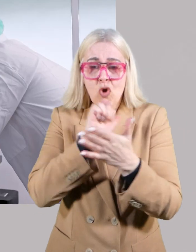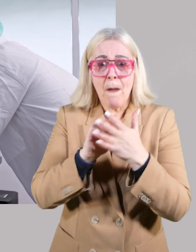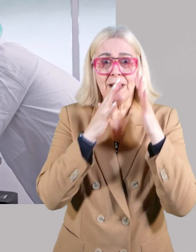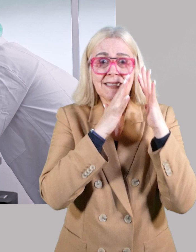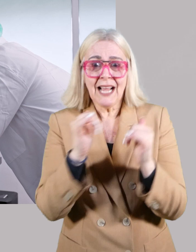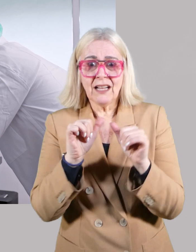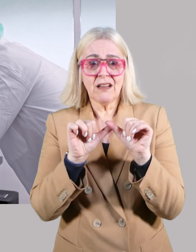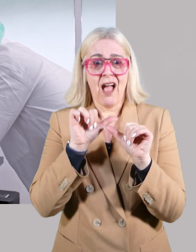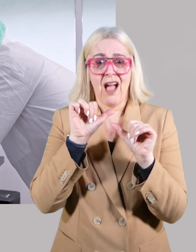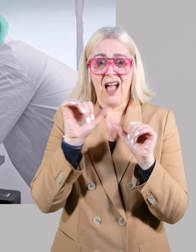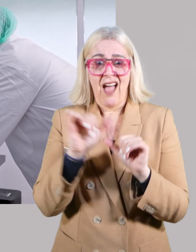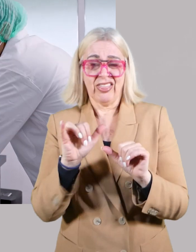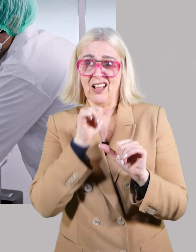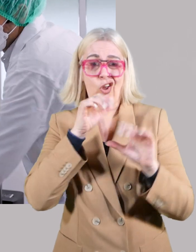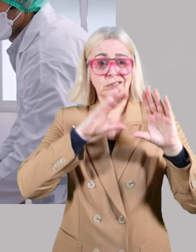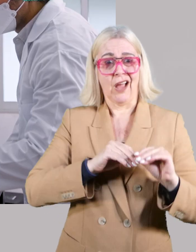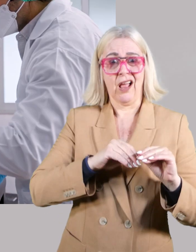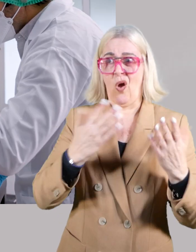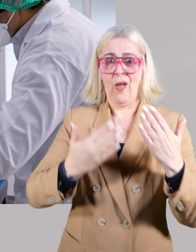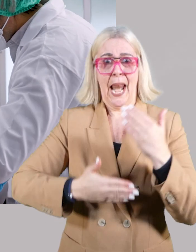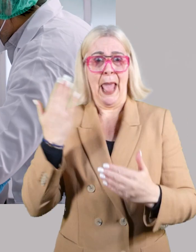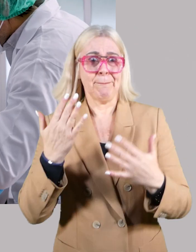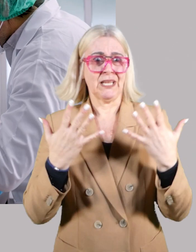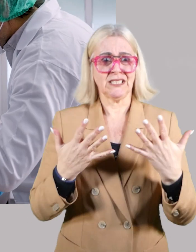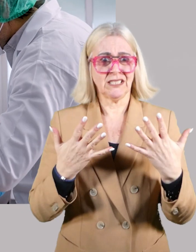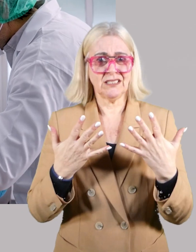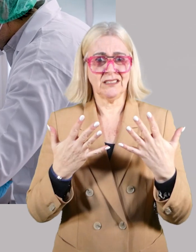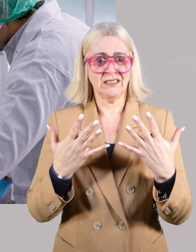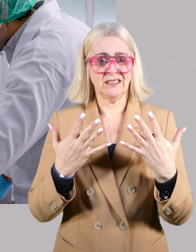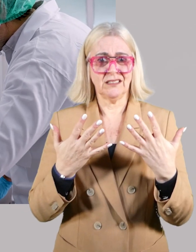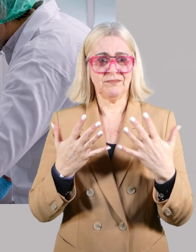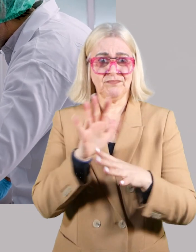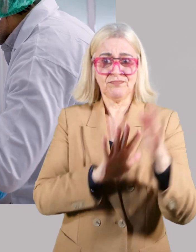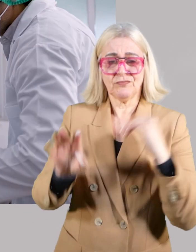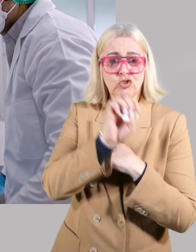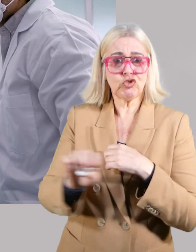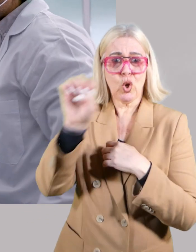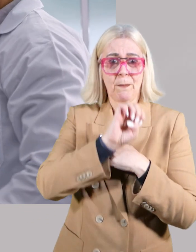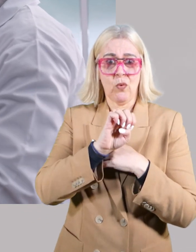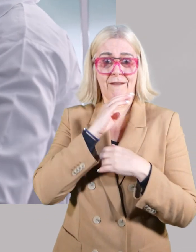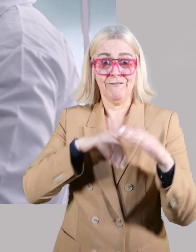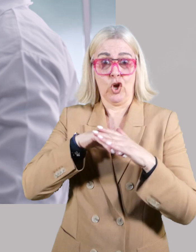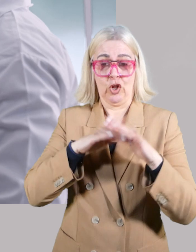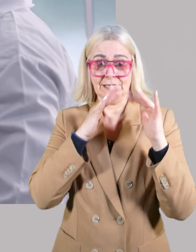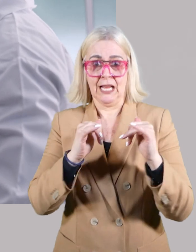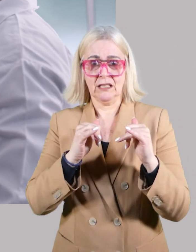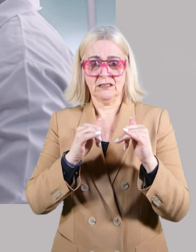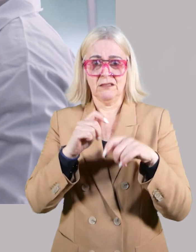Optimal panel-based genocyping is either not performed or performed in a limited manner across much of Europe, and even when implemented fully,